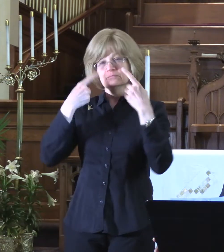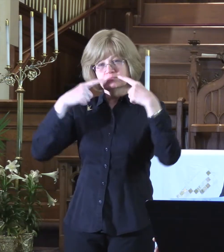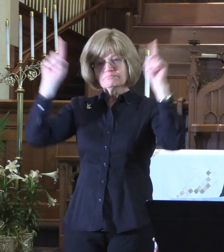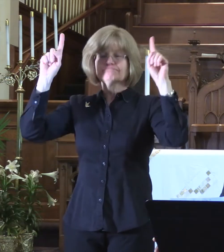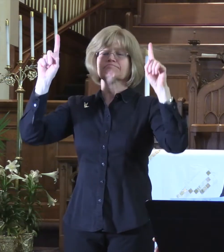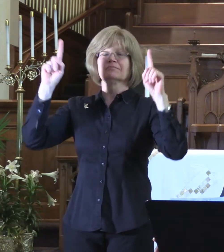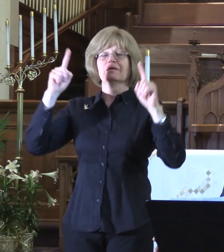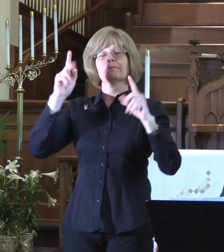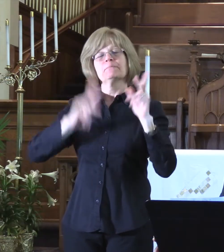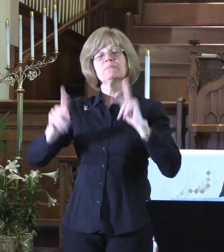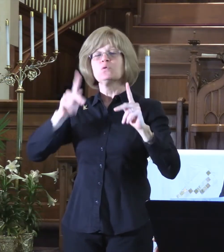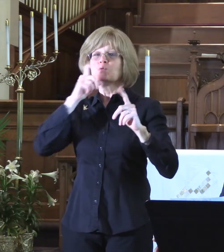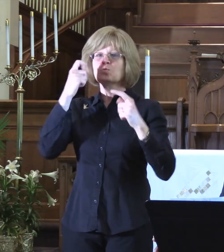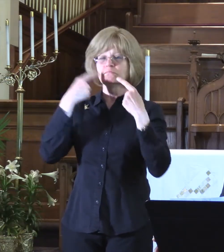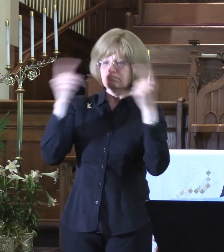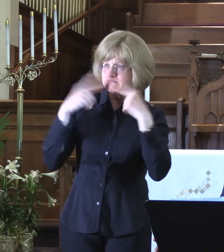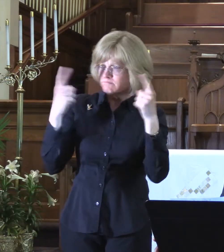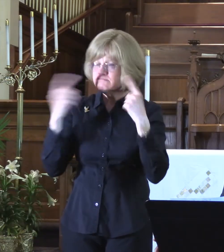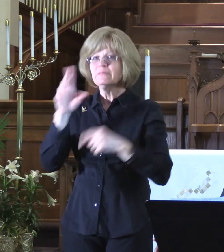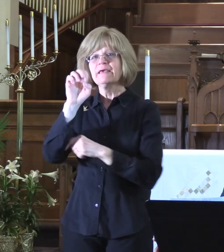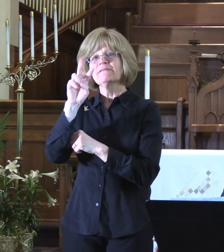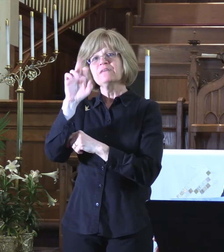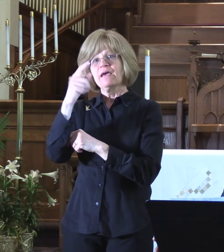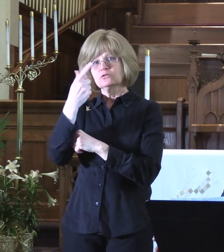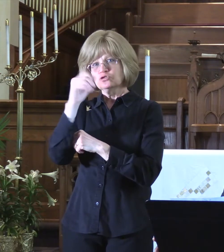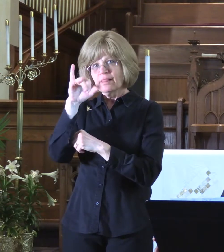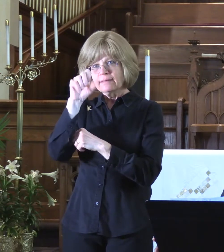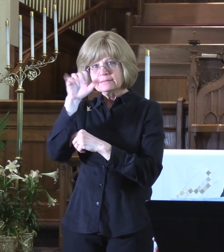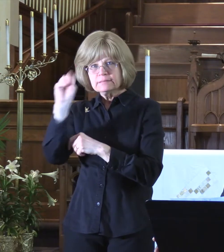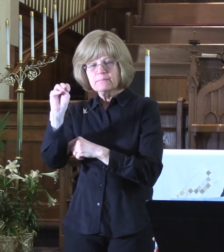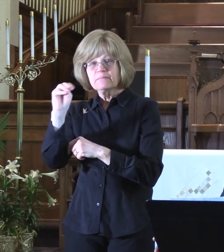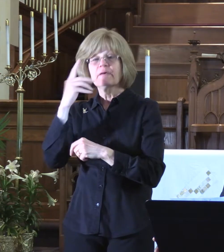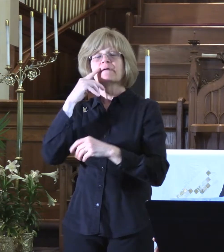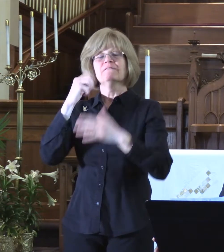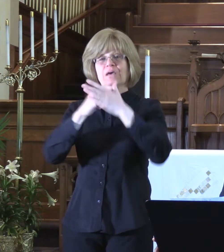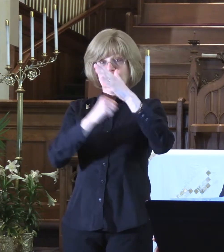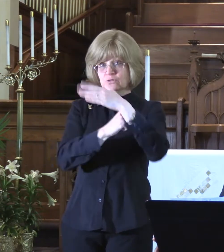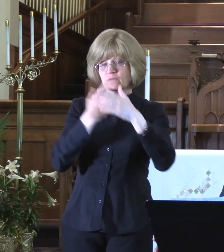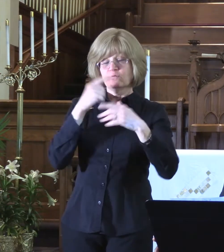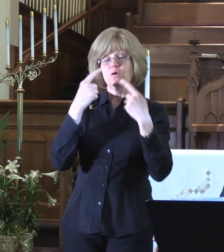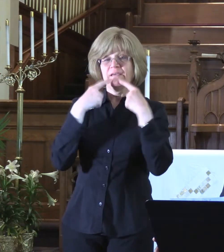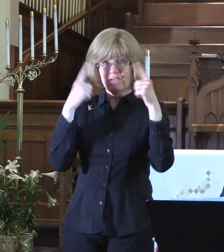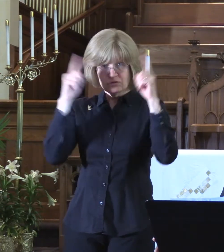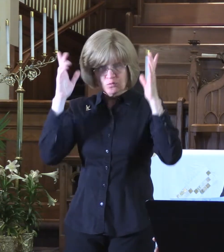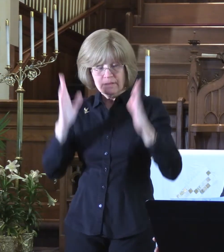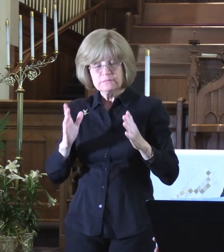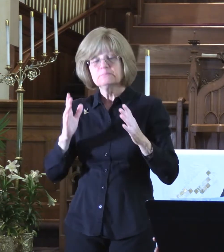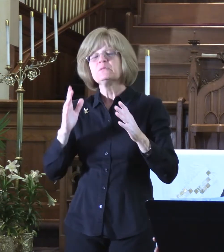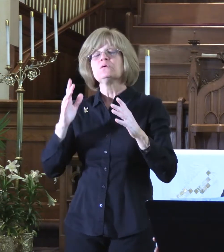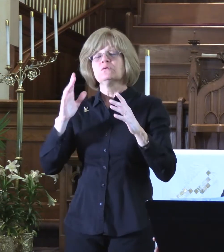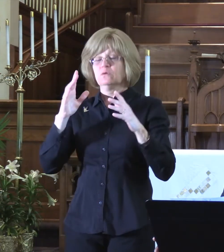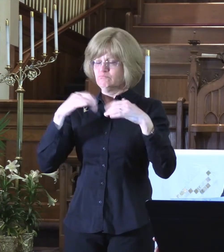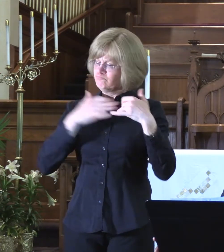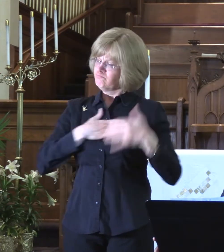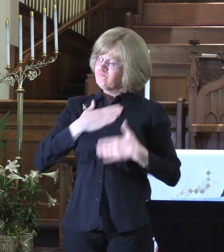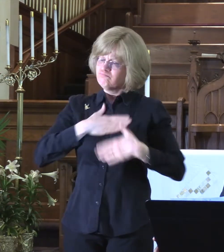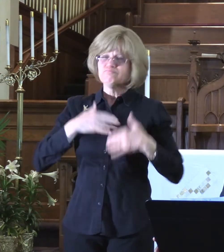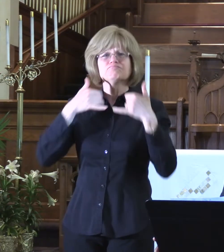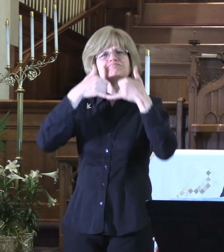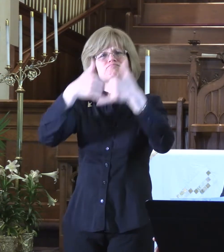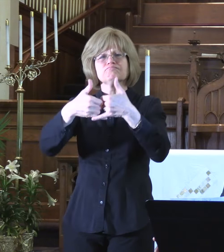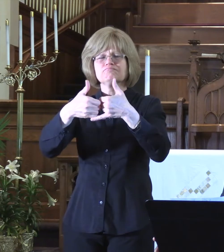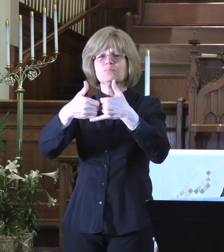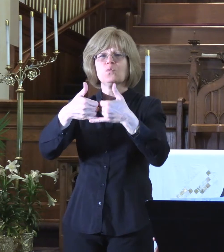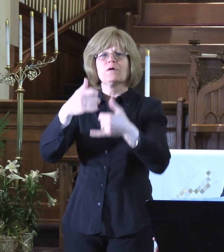in evangelism. Along with the Foundation for Evangelism, we are pleased to present the Harry Denman Award